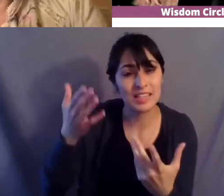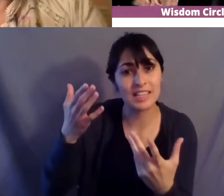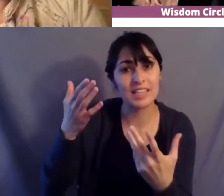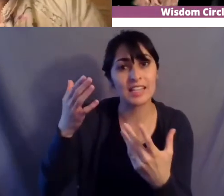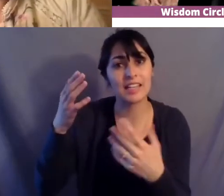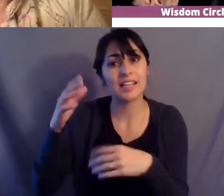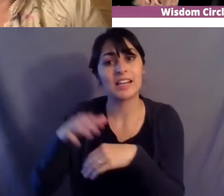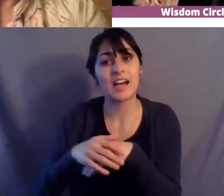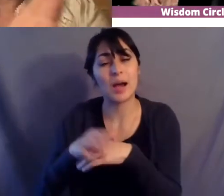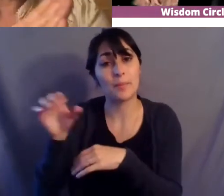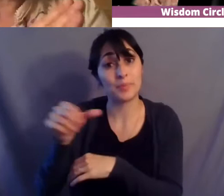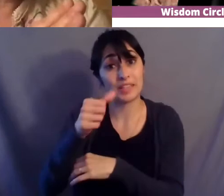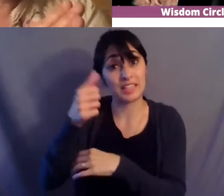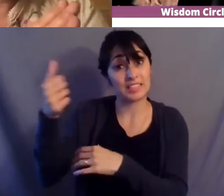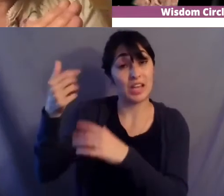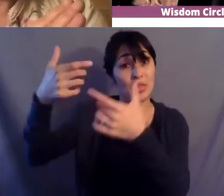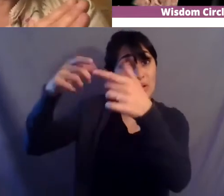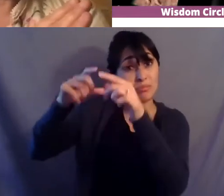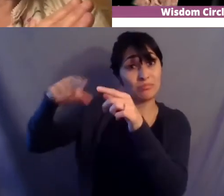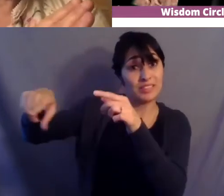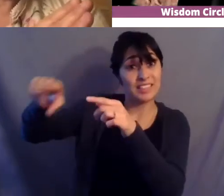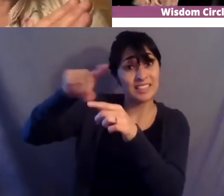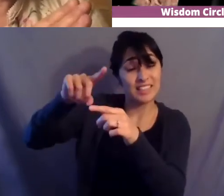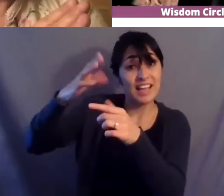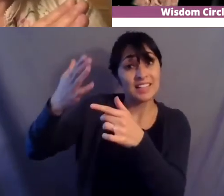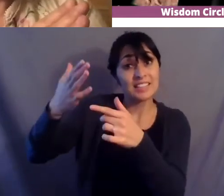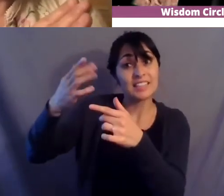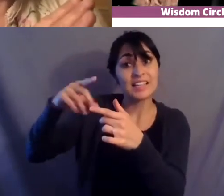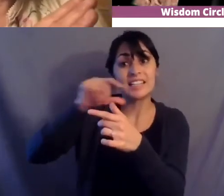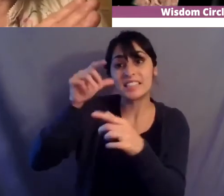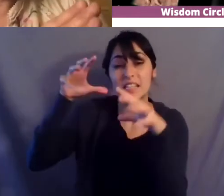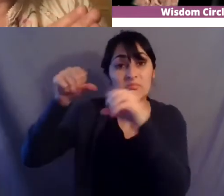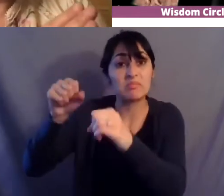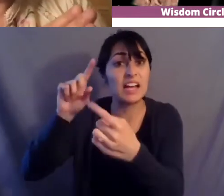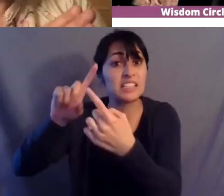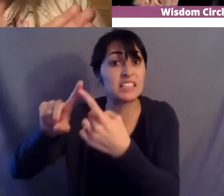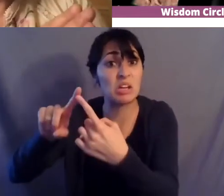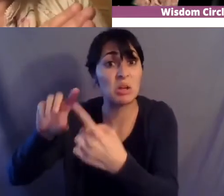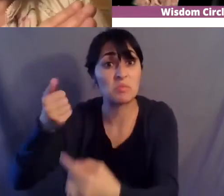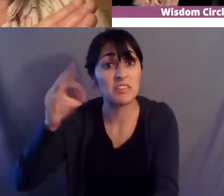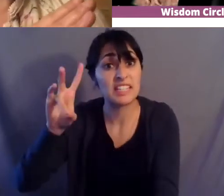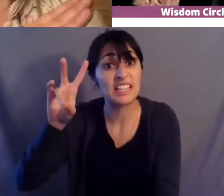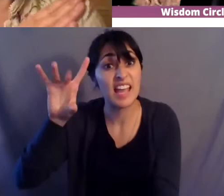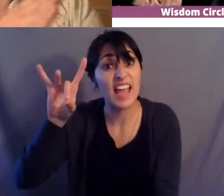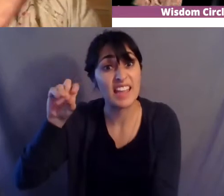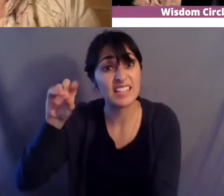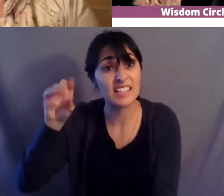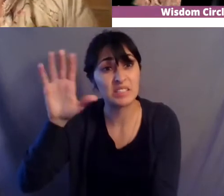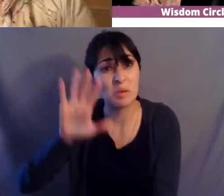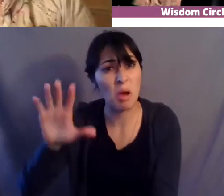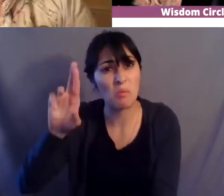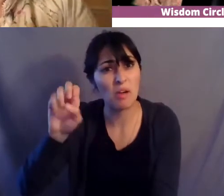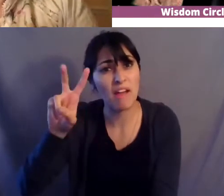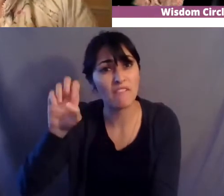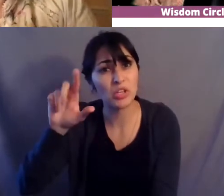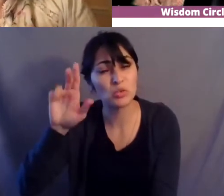that's they didn't get fully taken over till the american revolution by the 1780s so we're like you